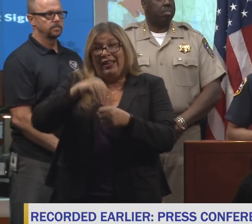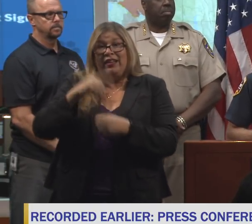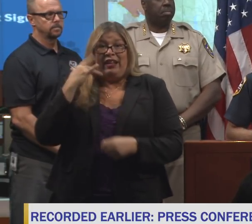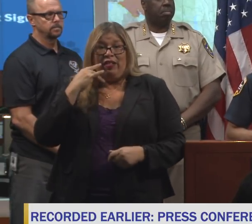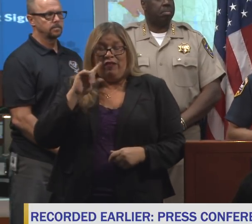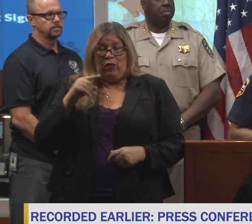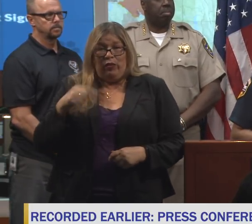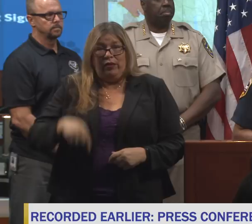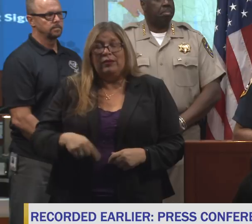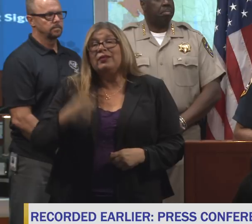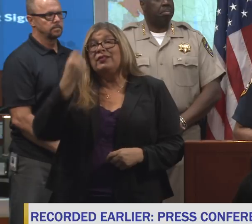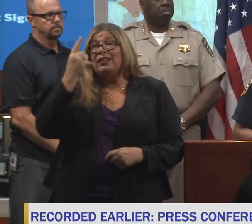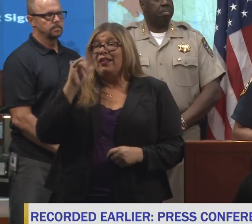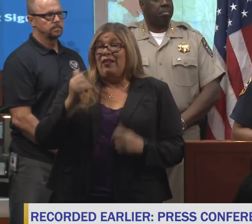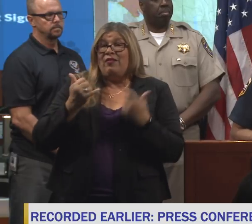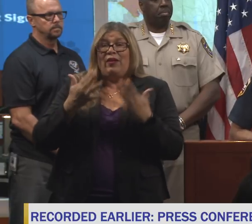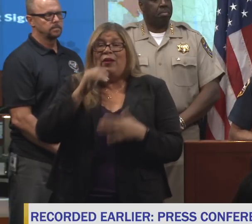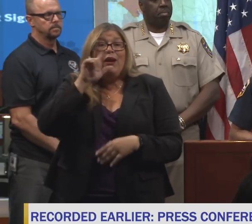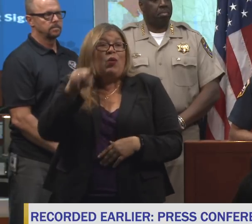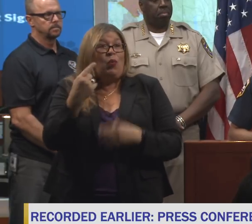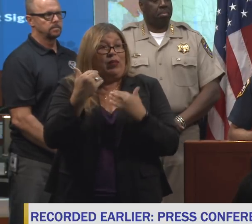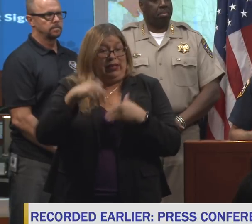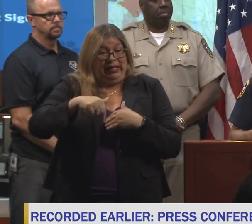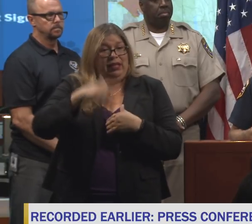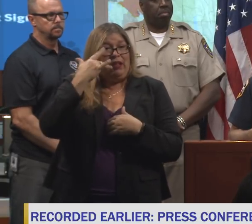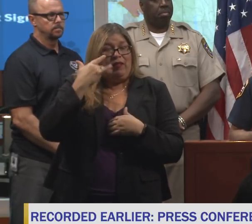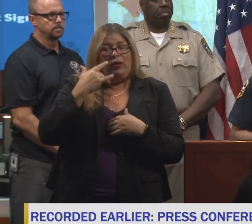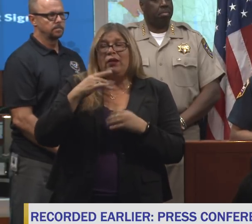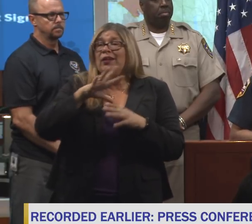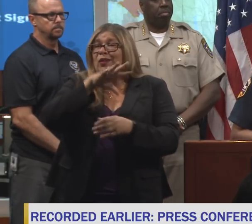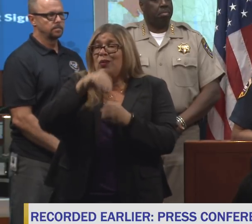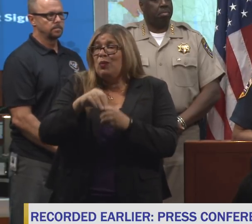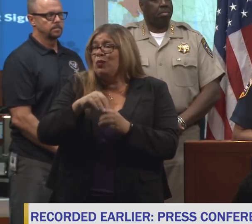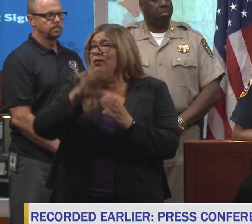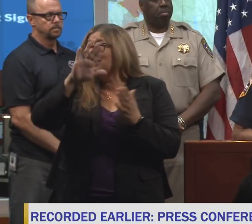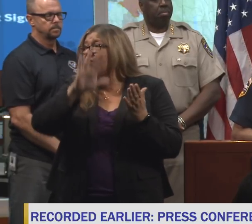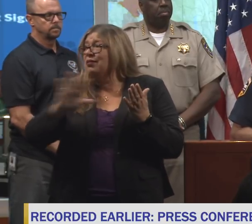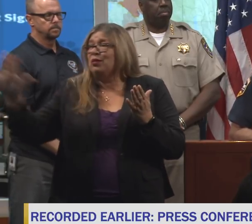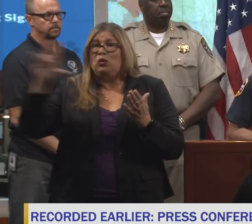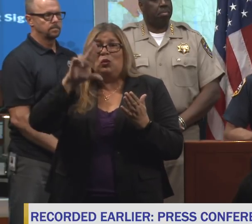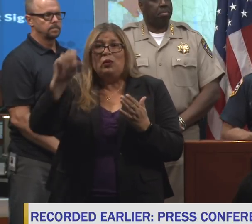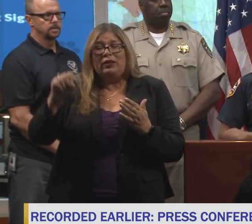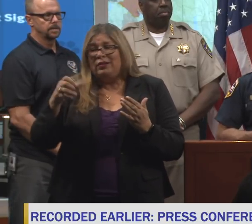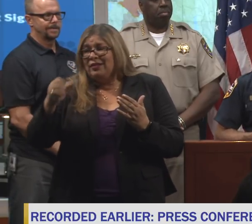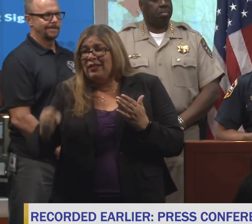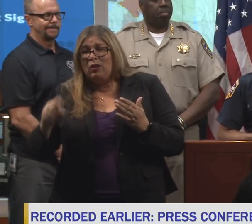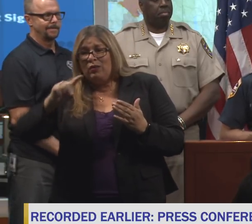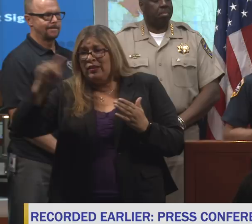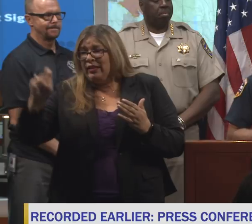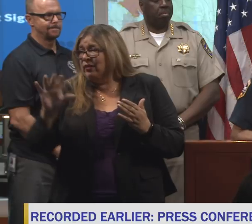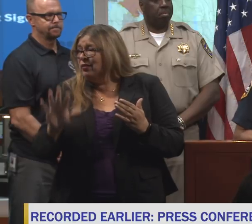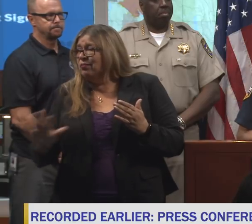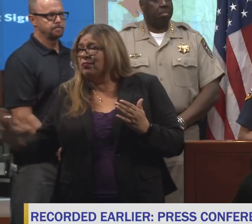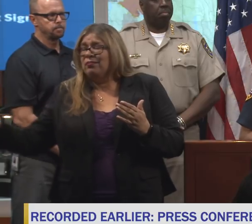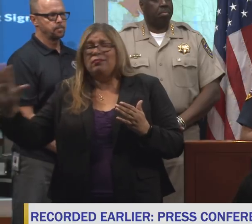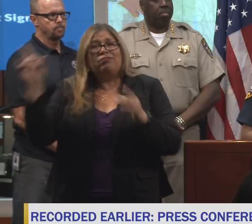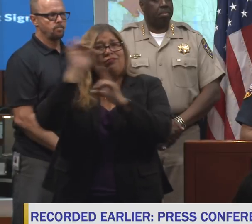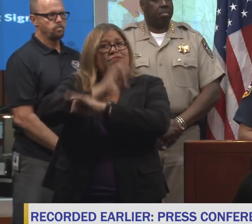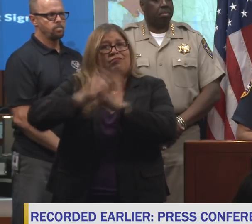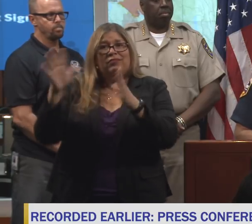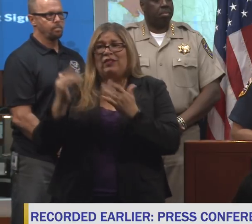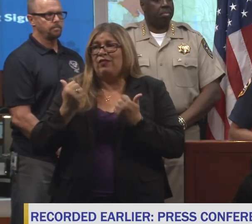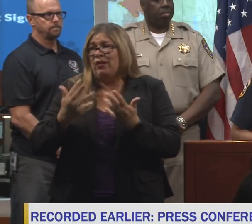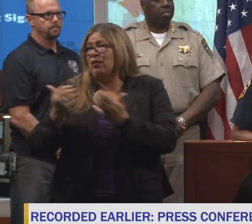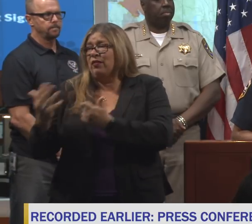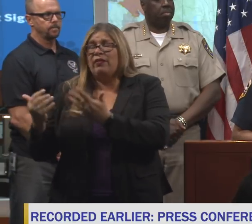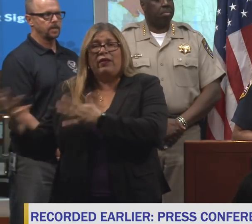not just limited to California. The entire western United States, including south into Texas, is experiencing significant fire conditions. And